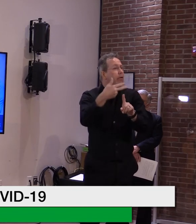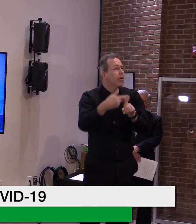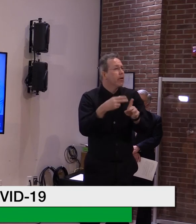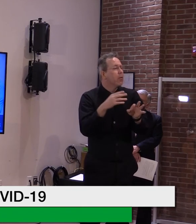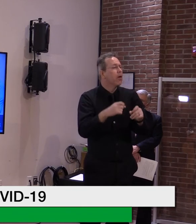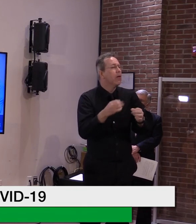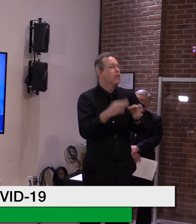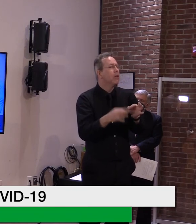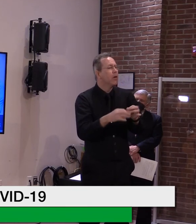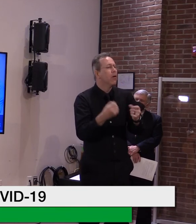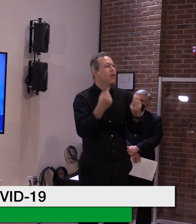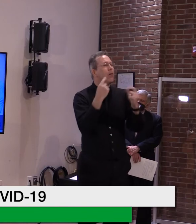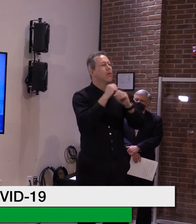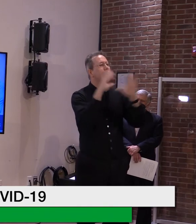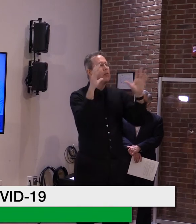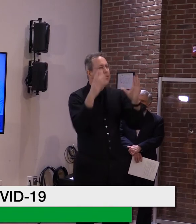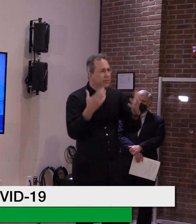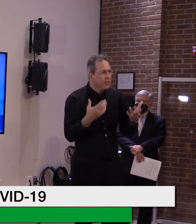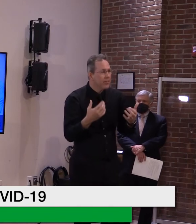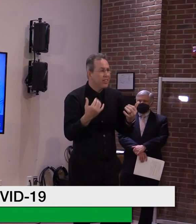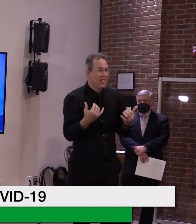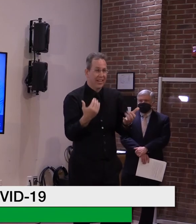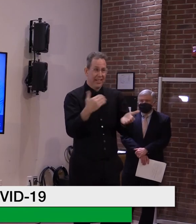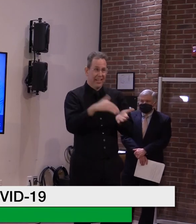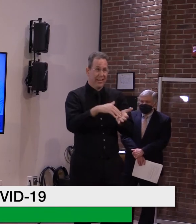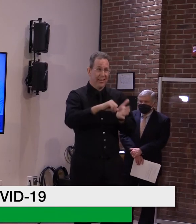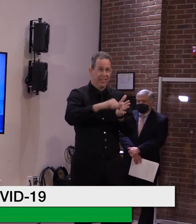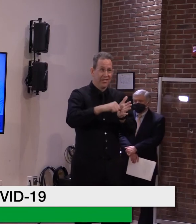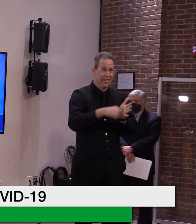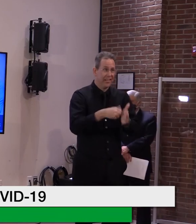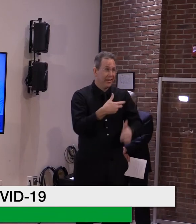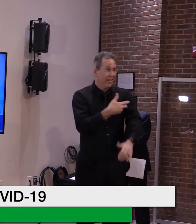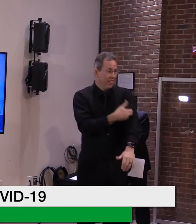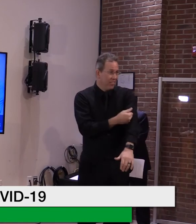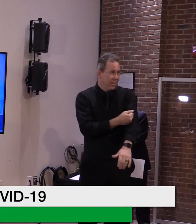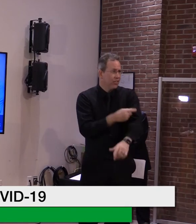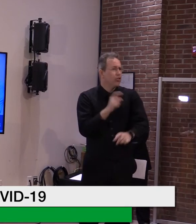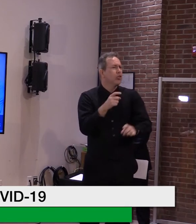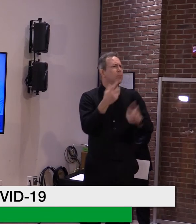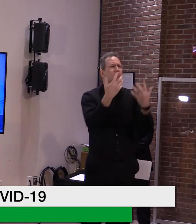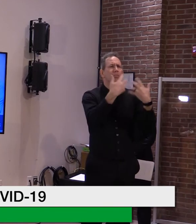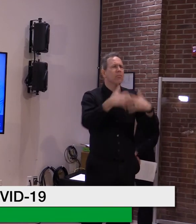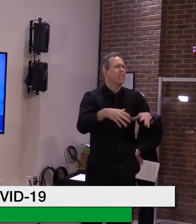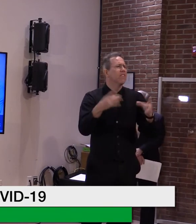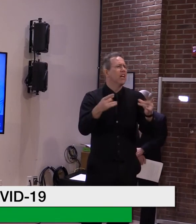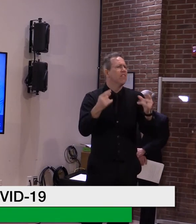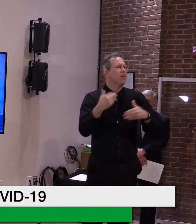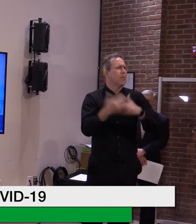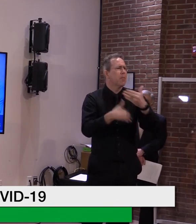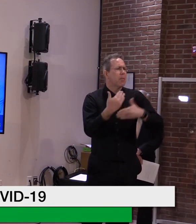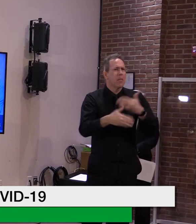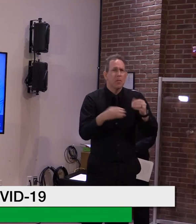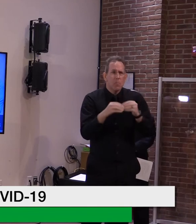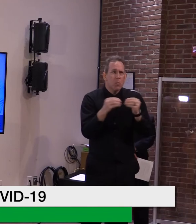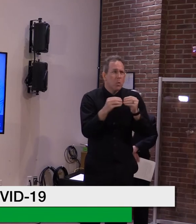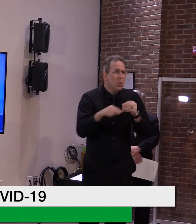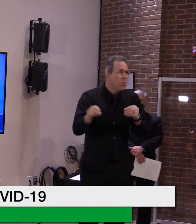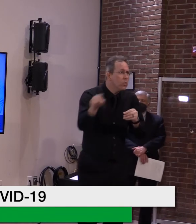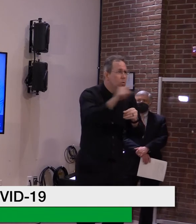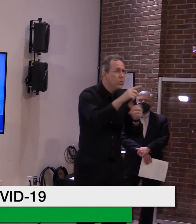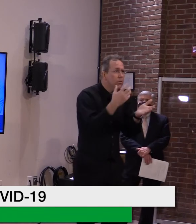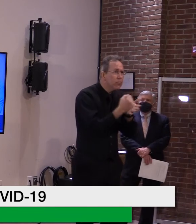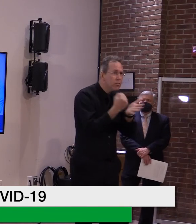happen quickly, we're going to get more and more people from honors vaccinated over the next three months. We think we'll we'll